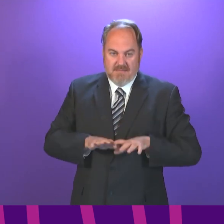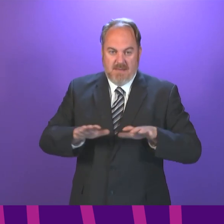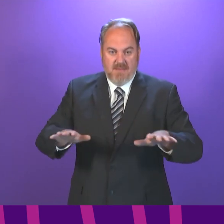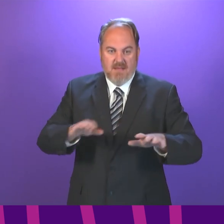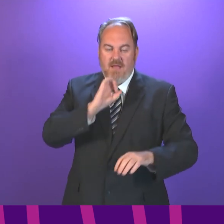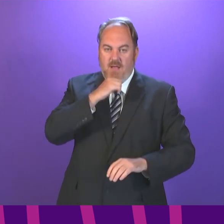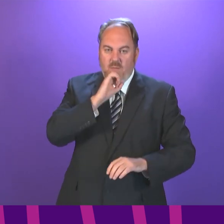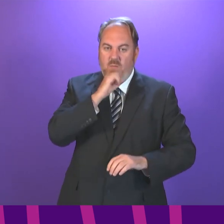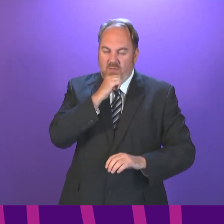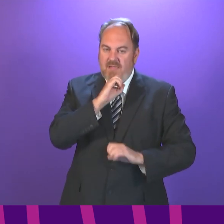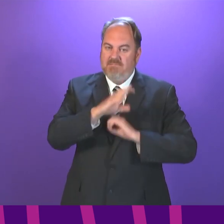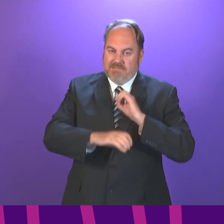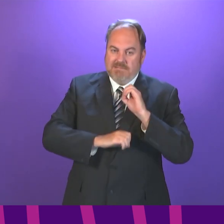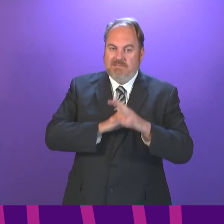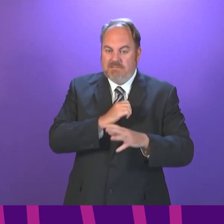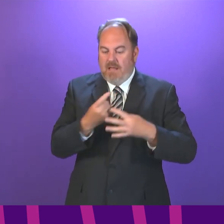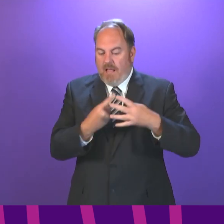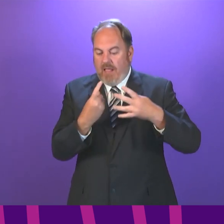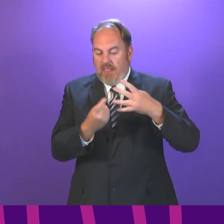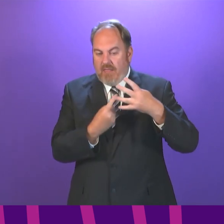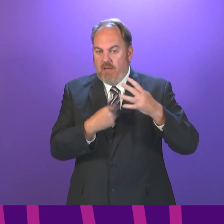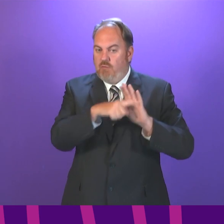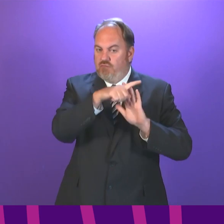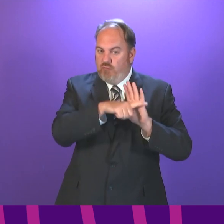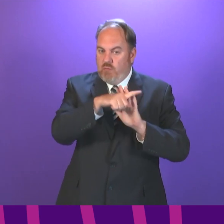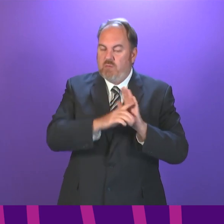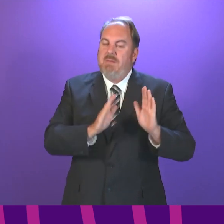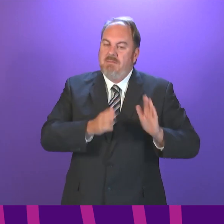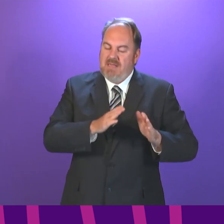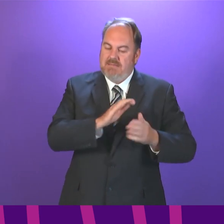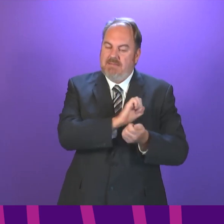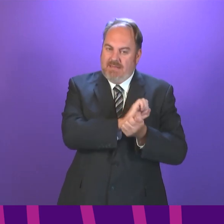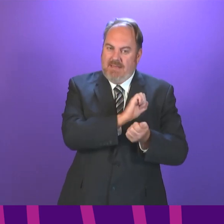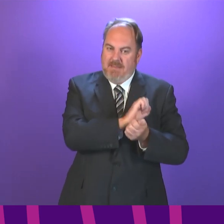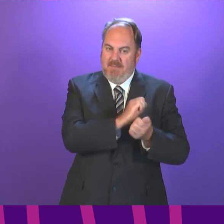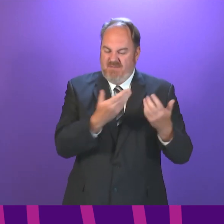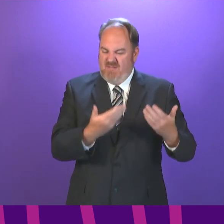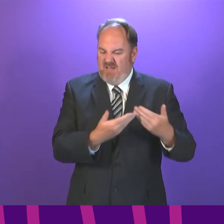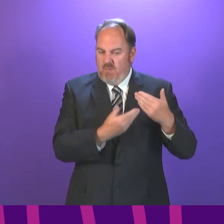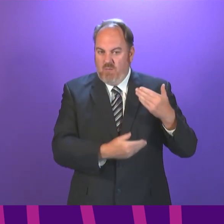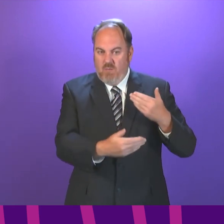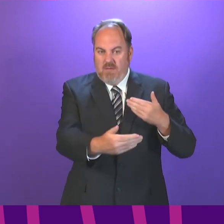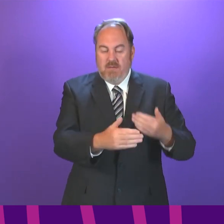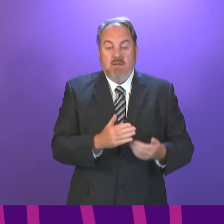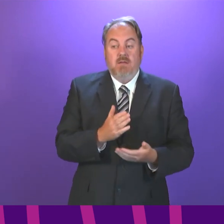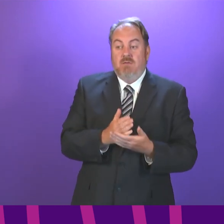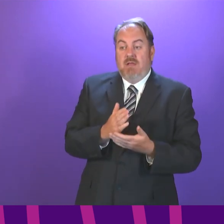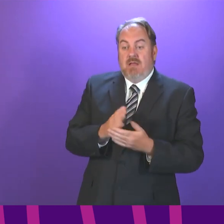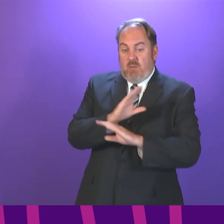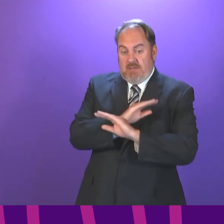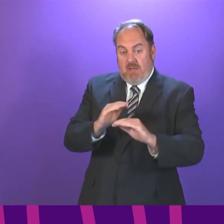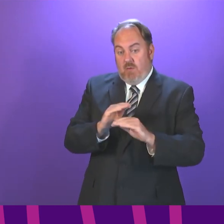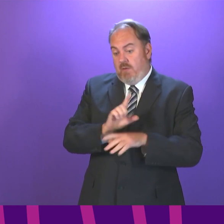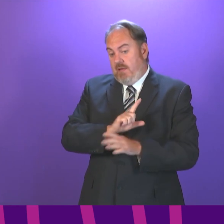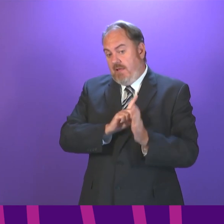number of mitigation measures that will remain in place. I will then outline changes to the requirement for self-isolation